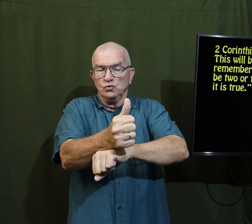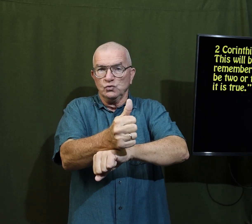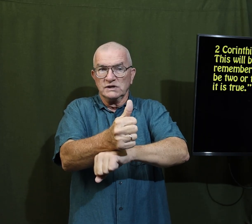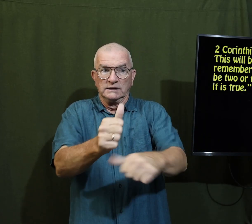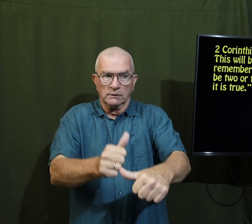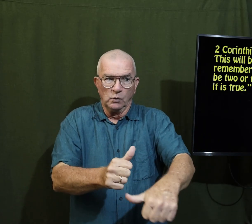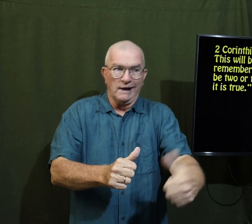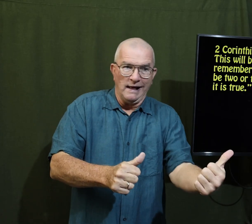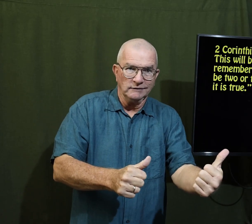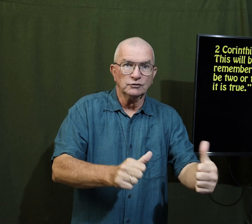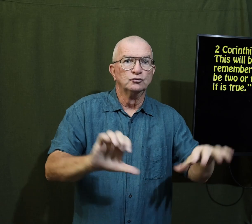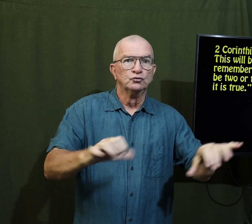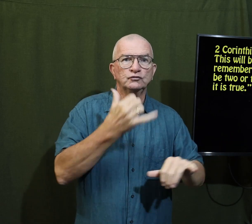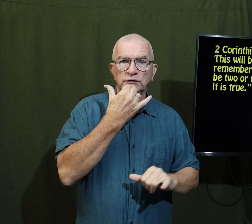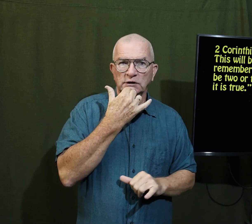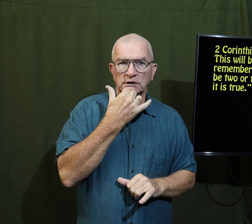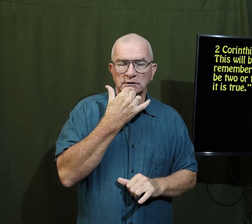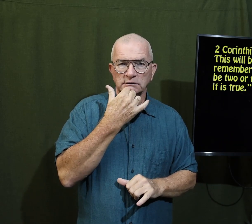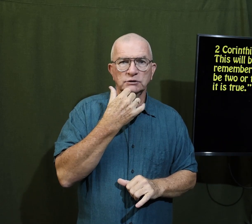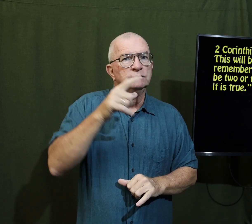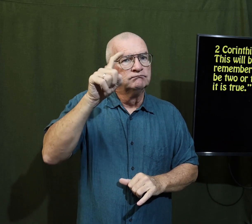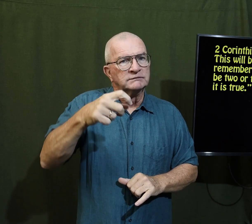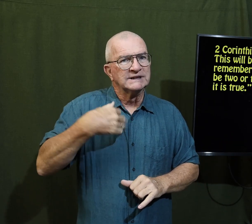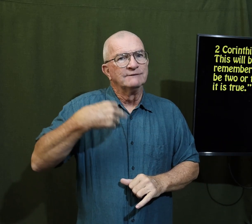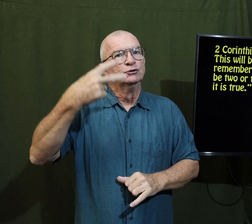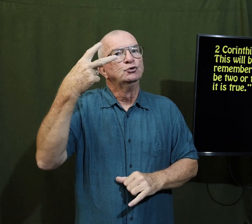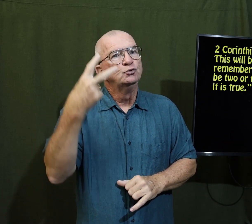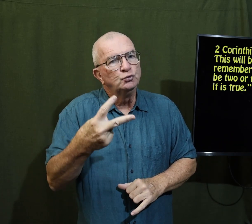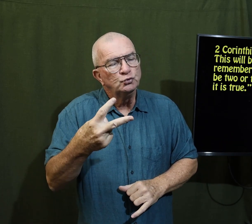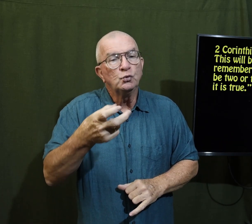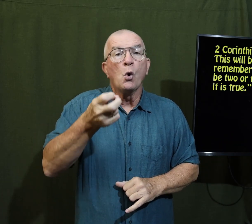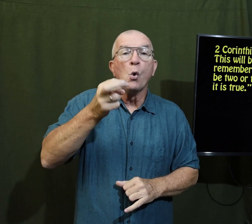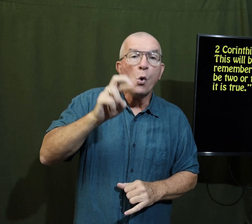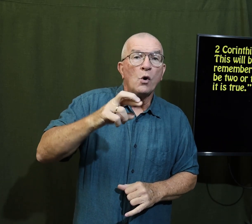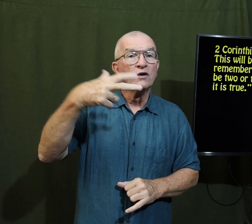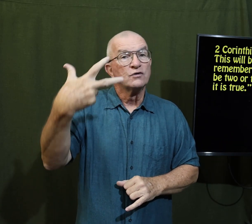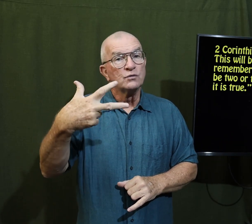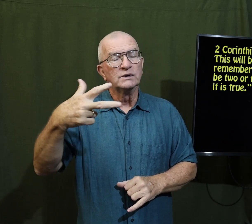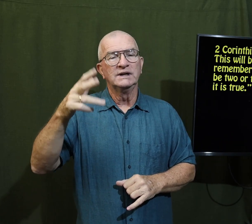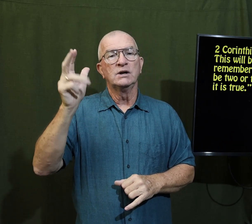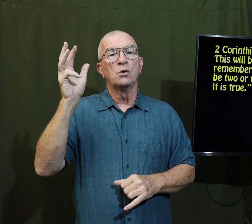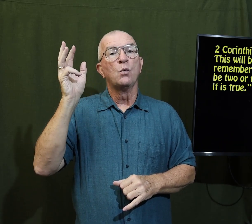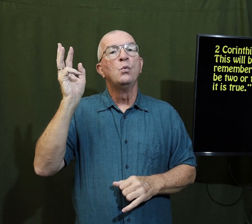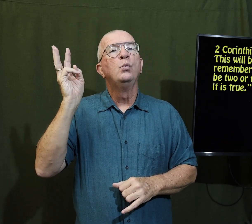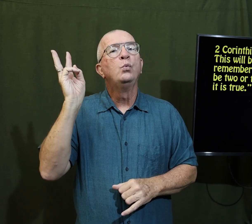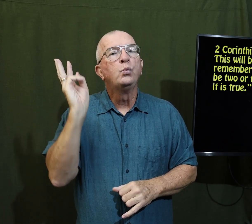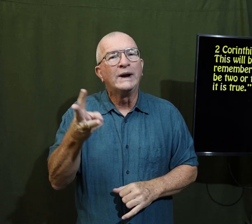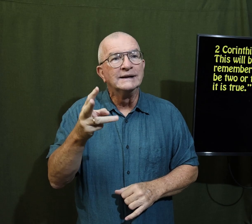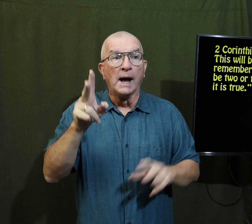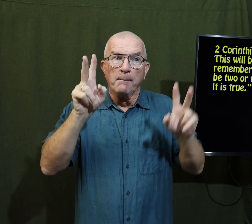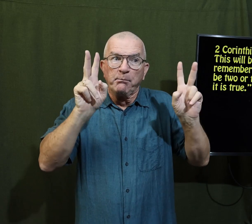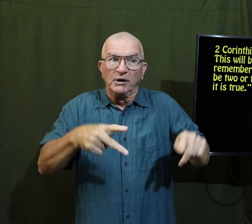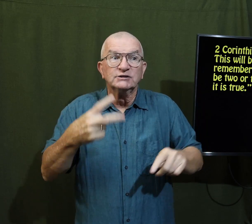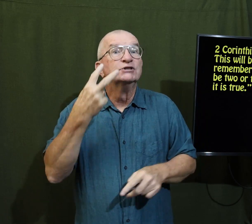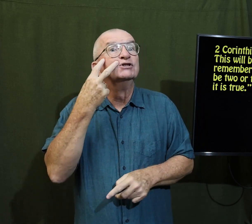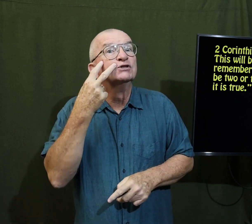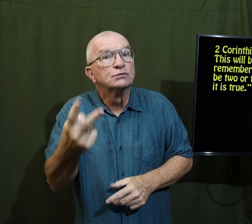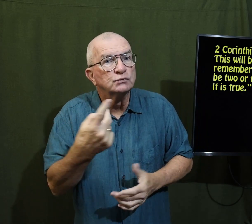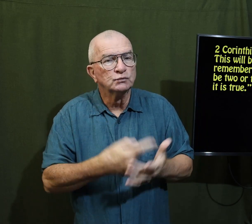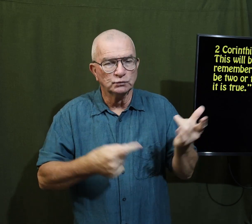Not one person could blame some other person about doing wrong. We needed two or three witnesses, persons